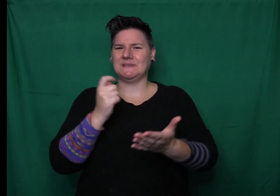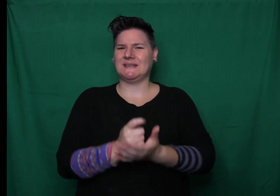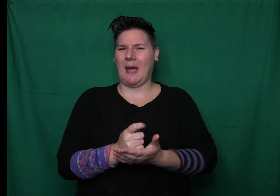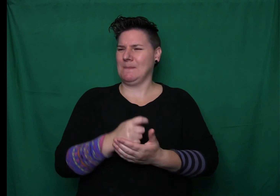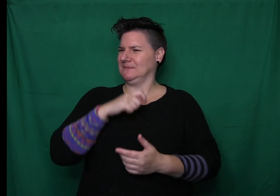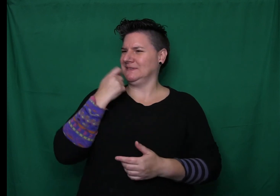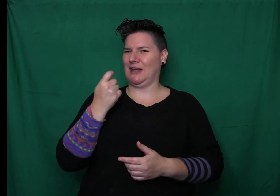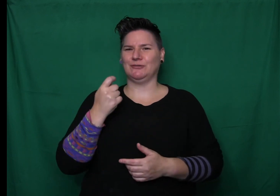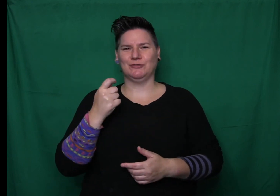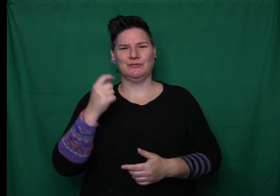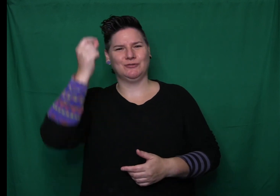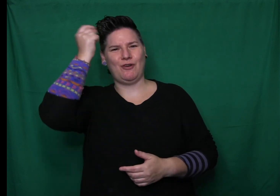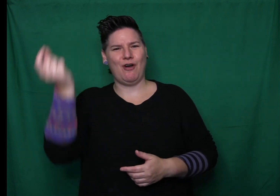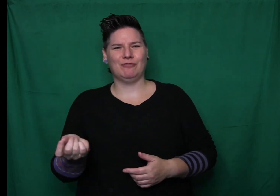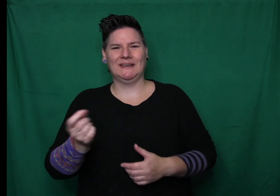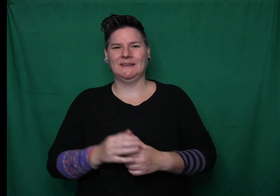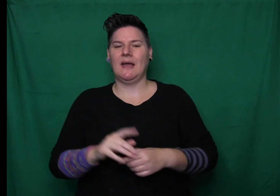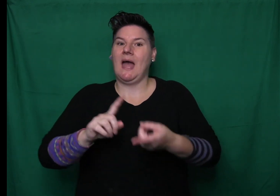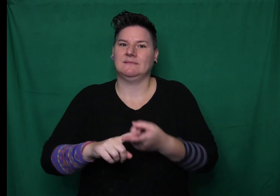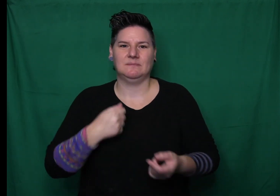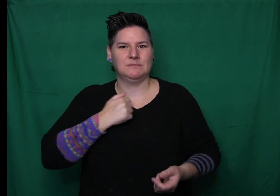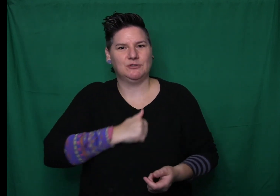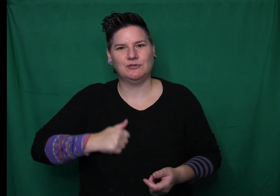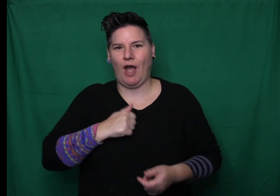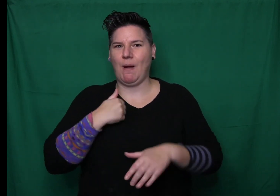The big witch tiptoed up the hall stairs.